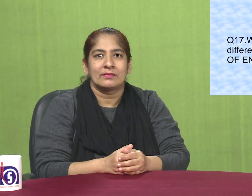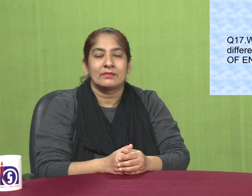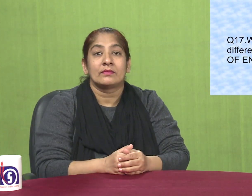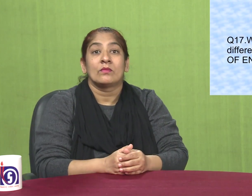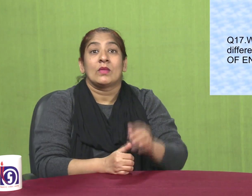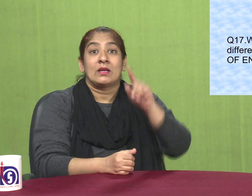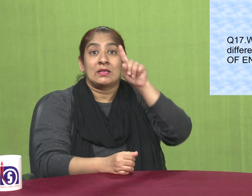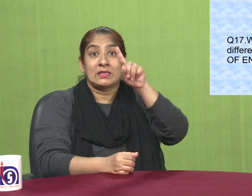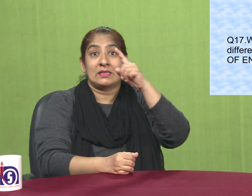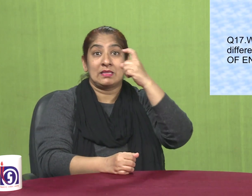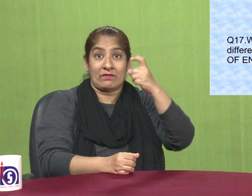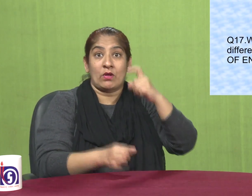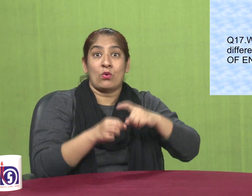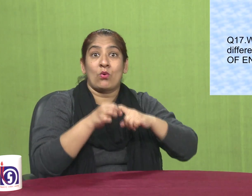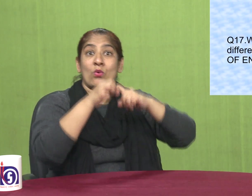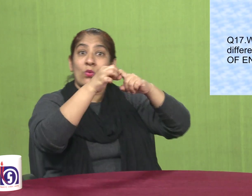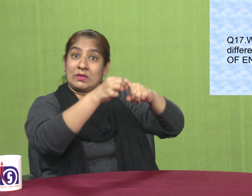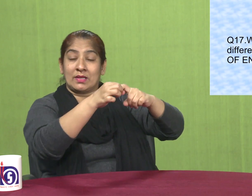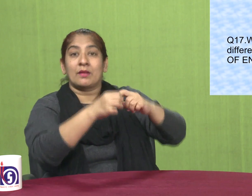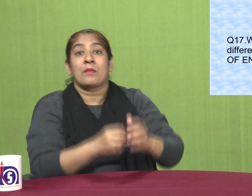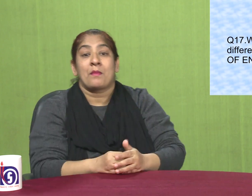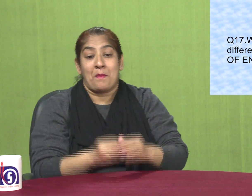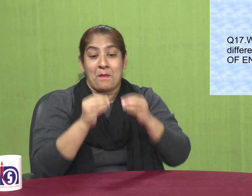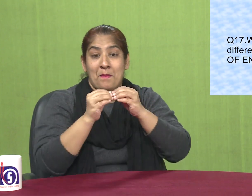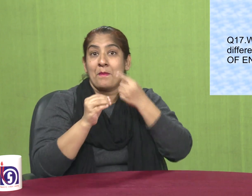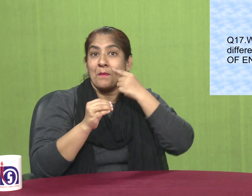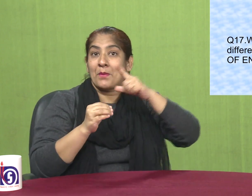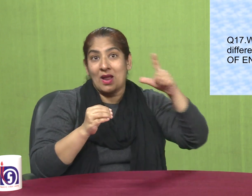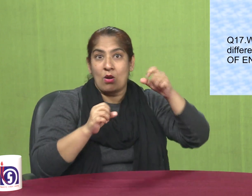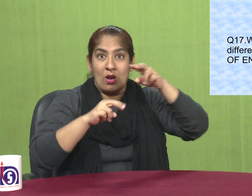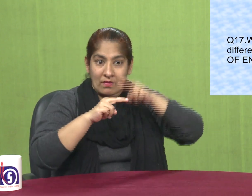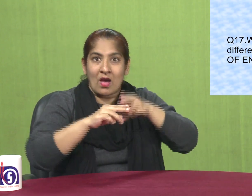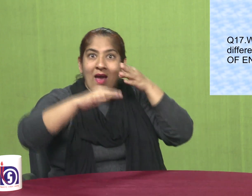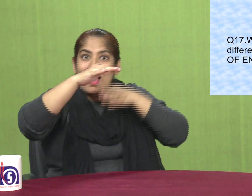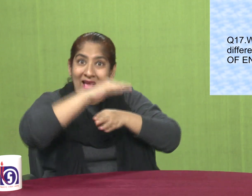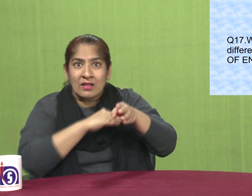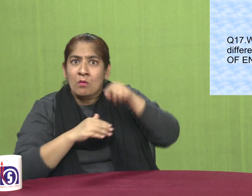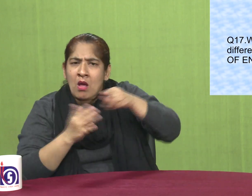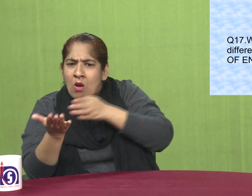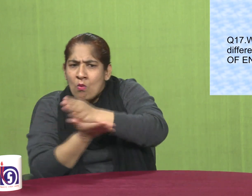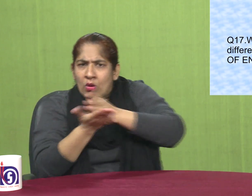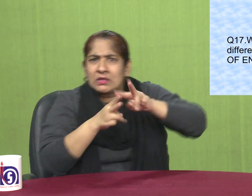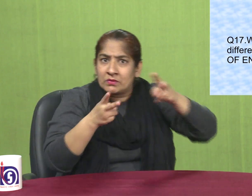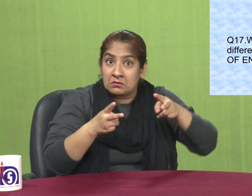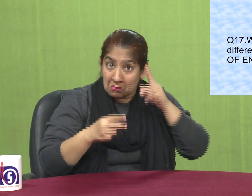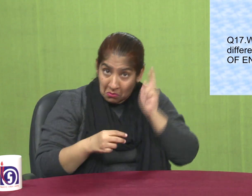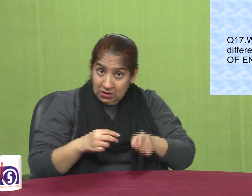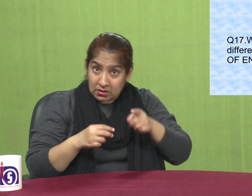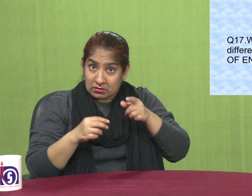choice question number 17 what are the different types of